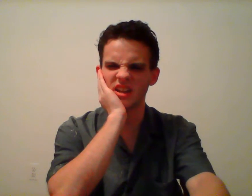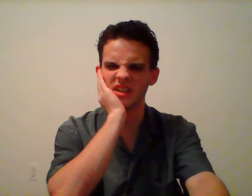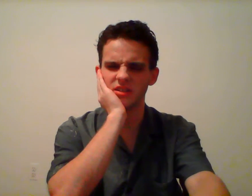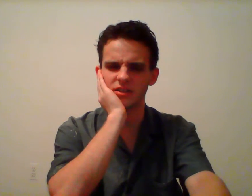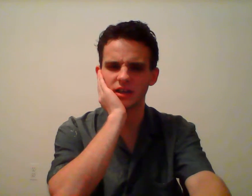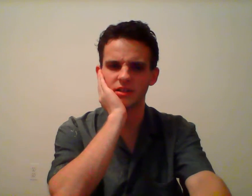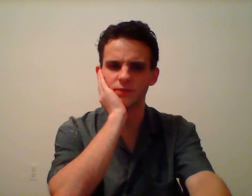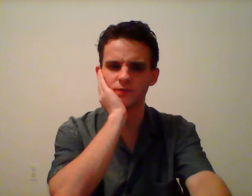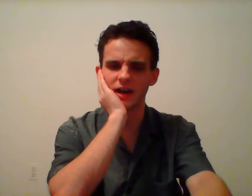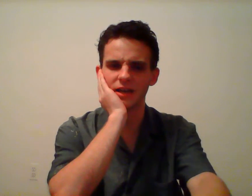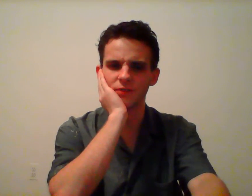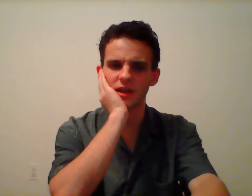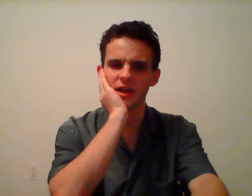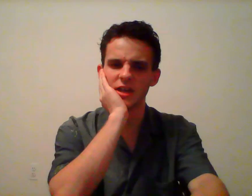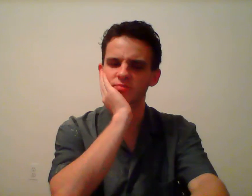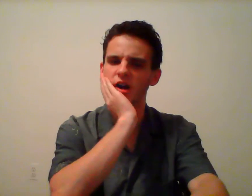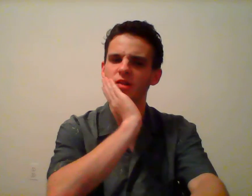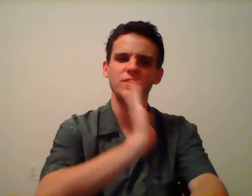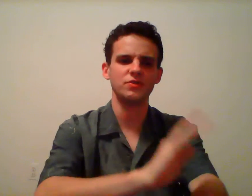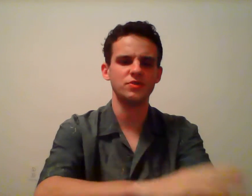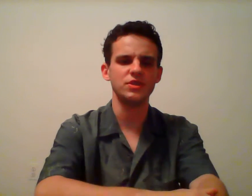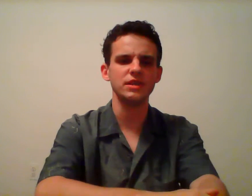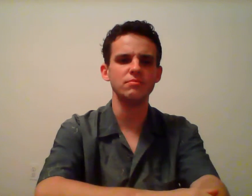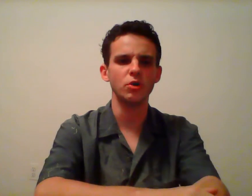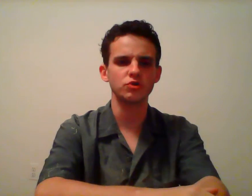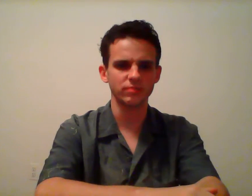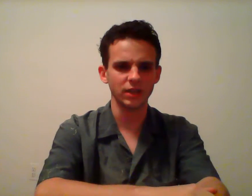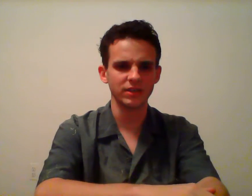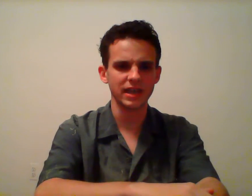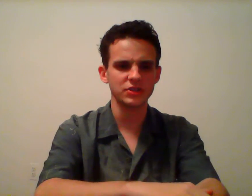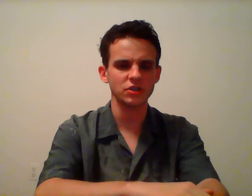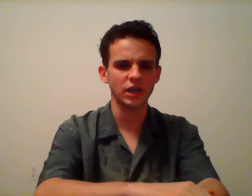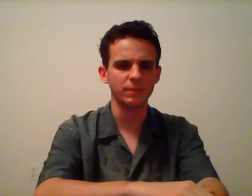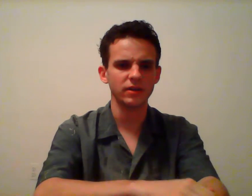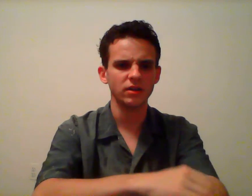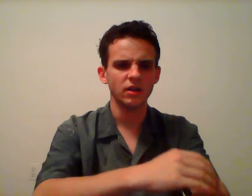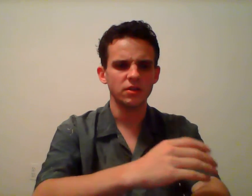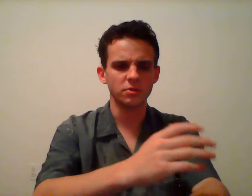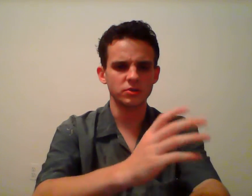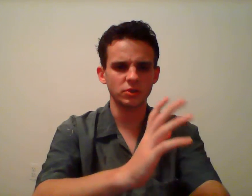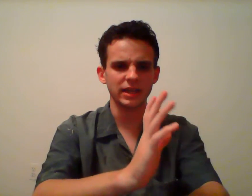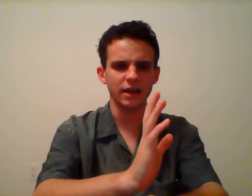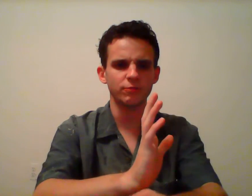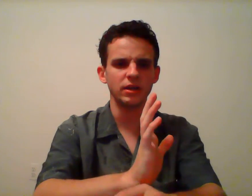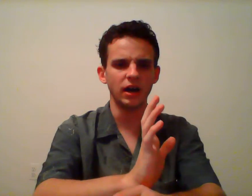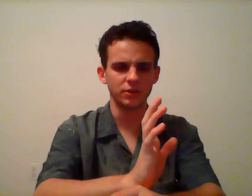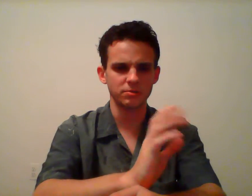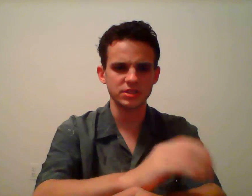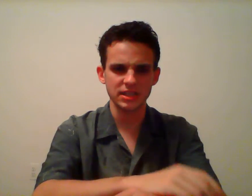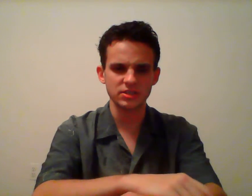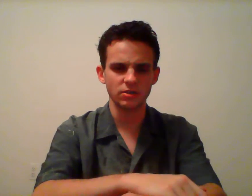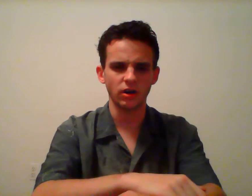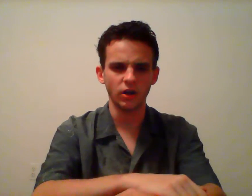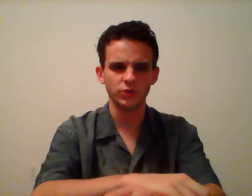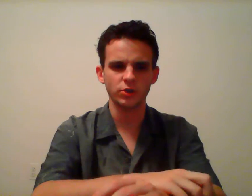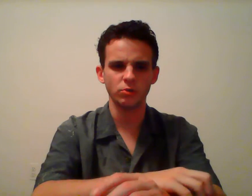1995. It's probably the most relevant case to the topic, though there certainly have been others since that are also